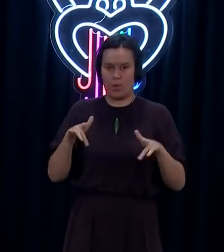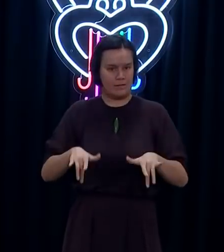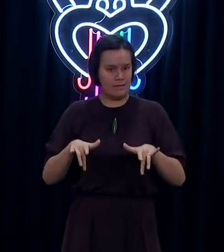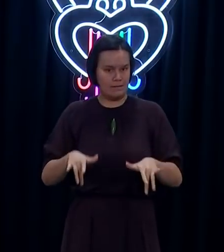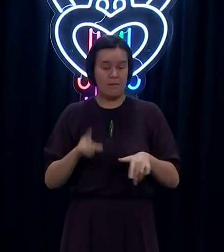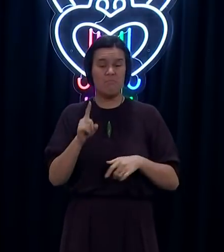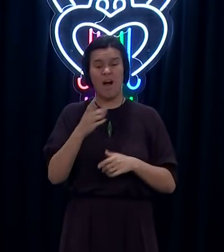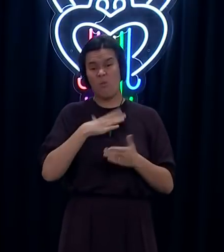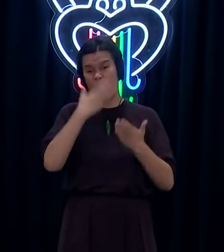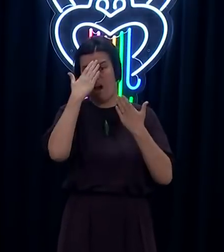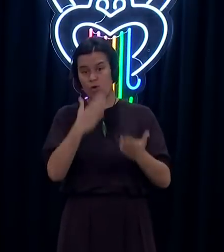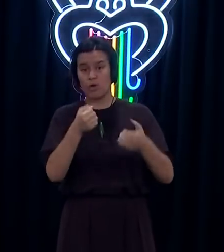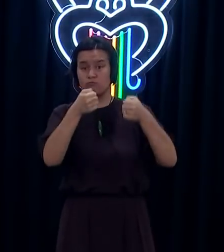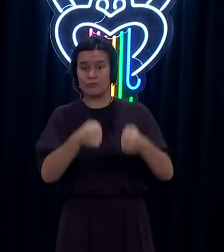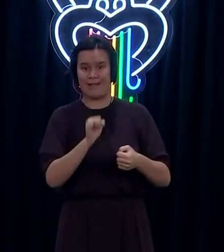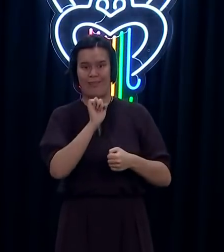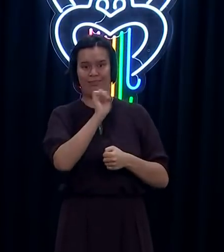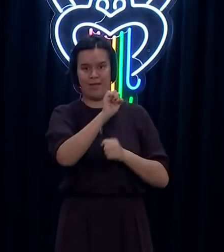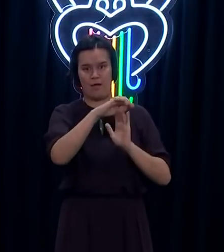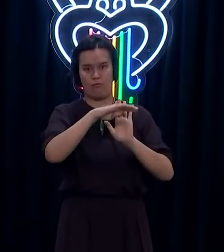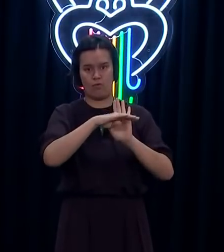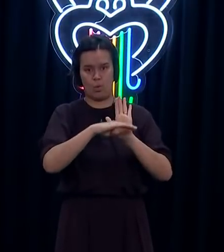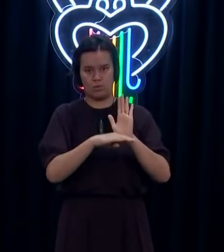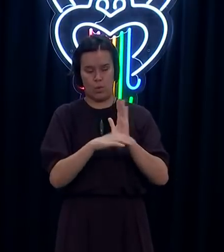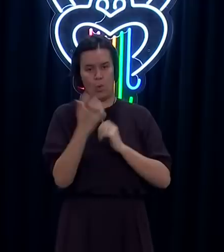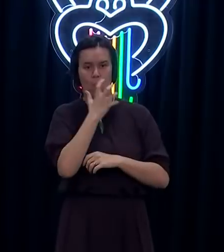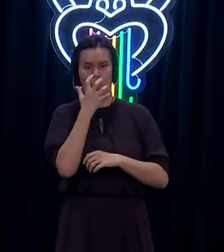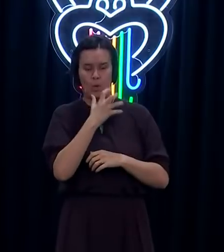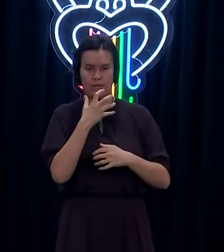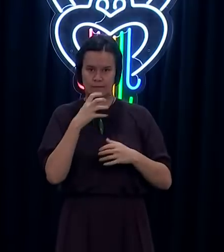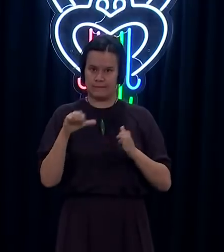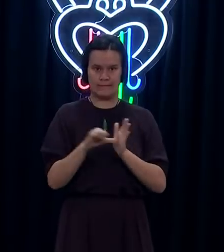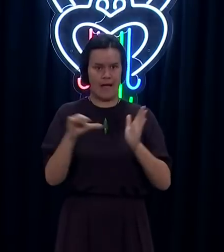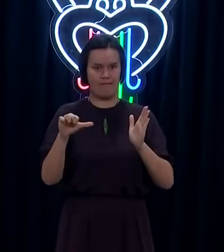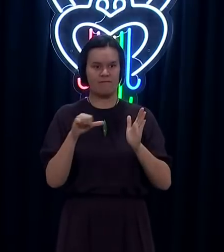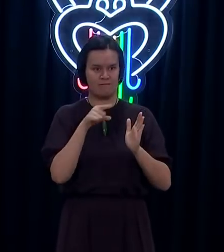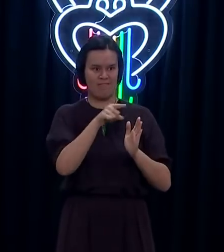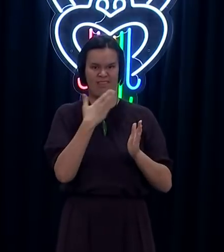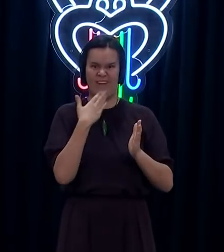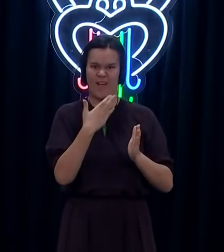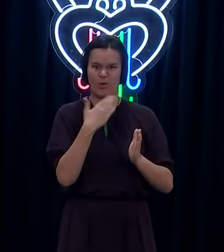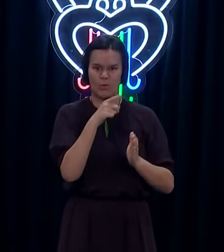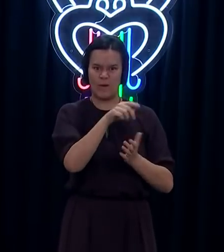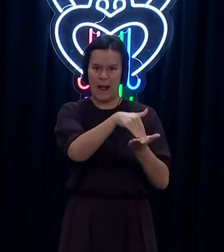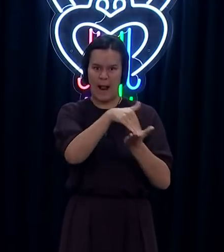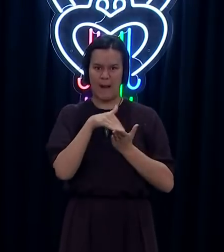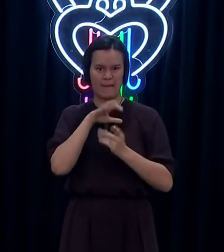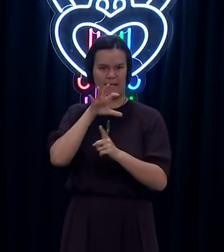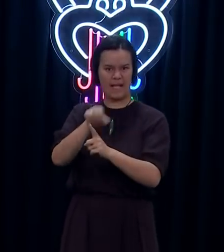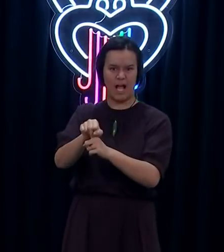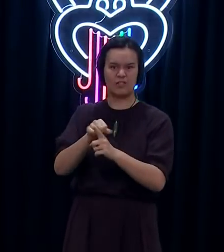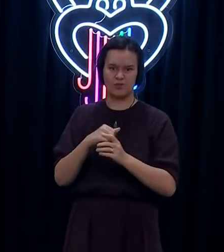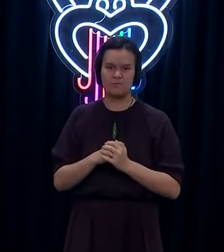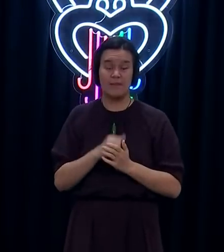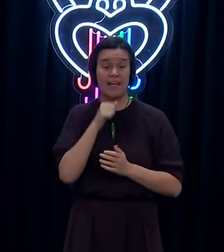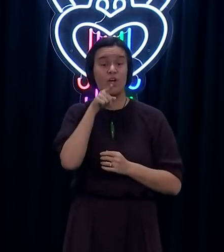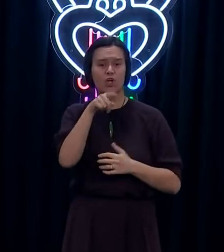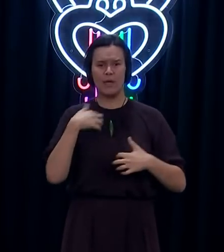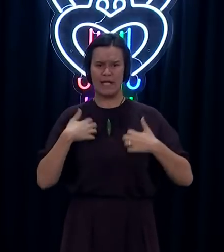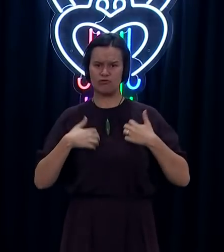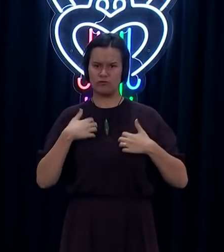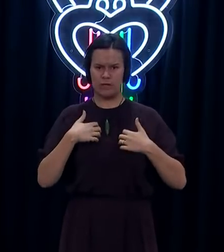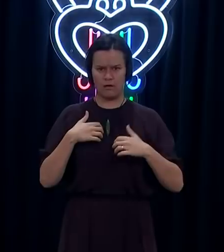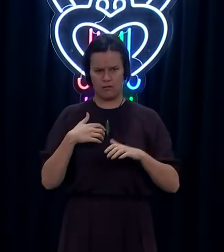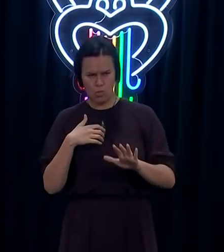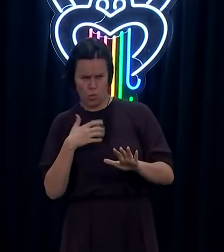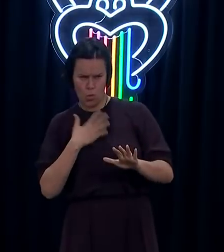and the corrections staff involved in this case. And if people are wanting a bit more information on the process that corrections use, they'll